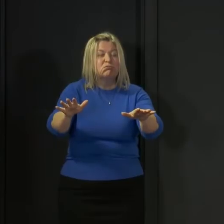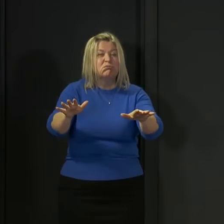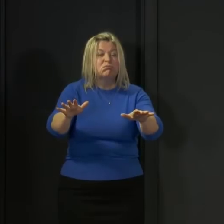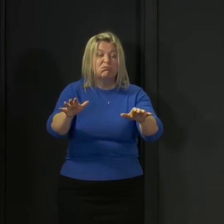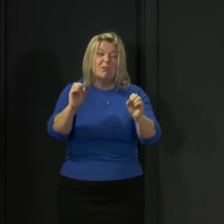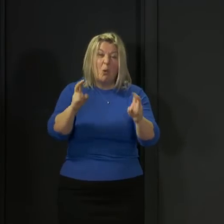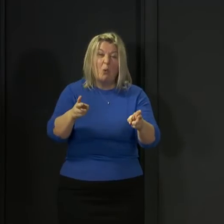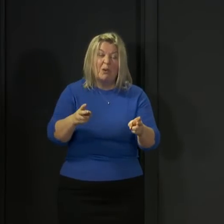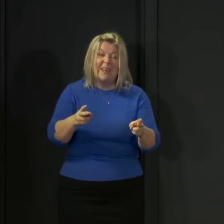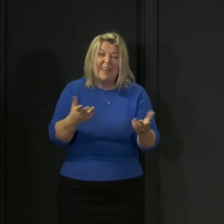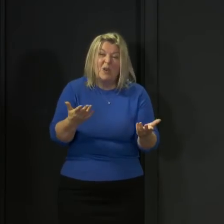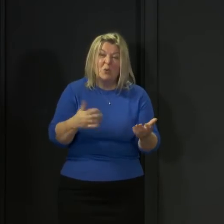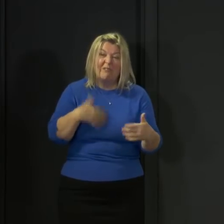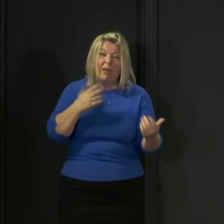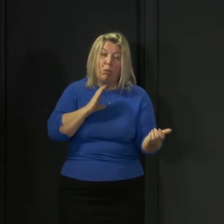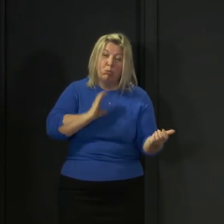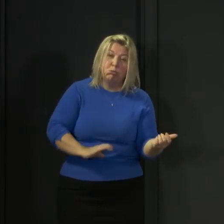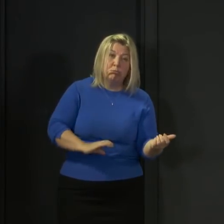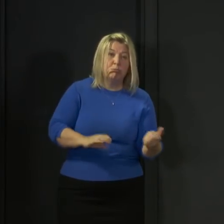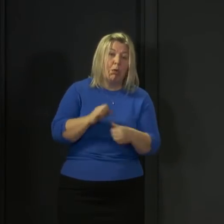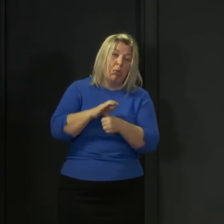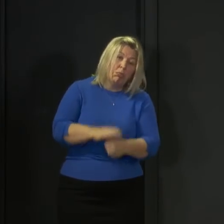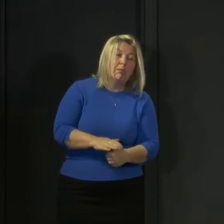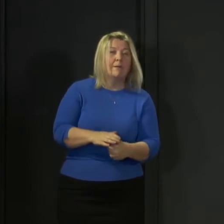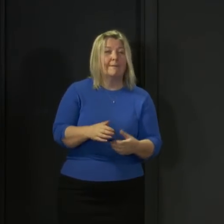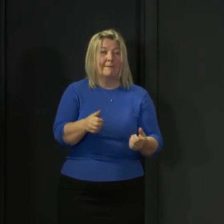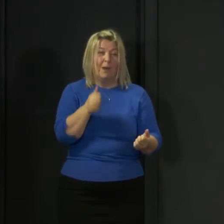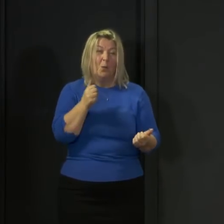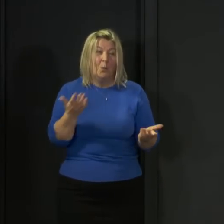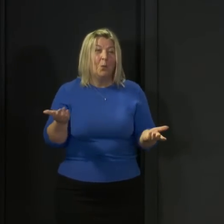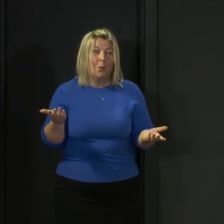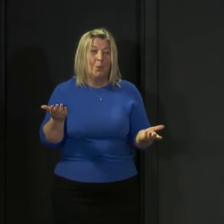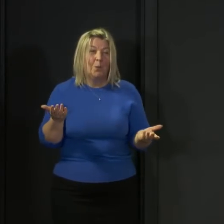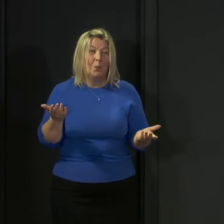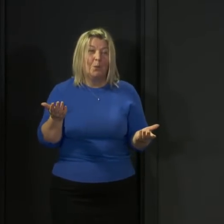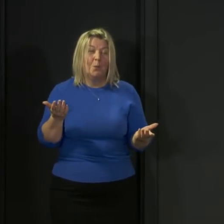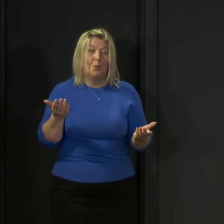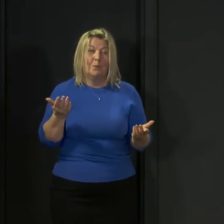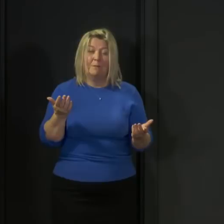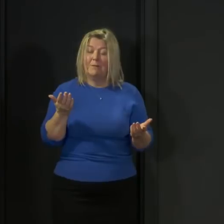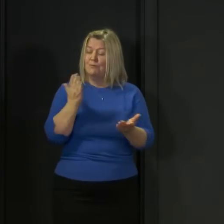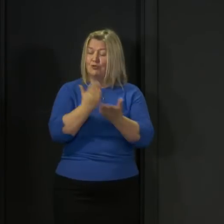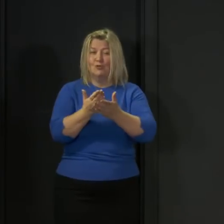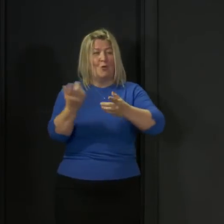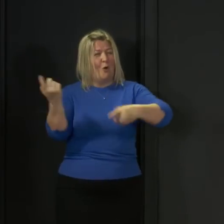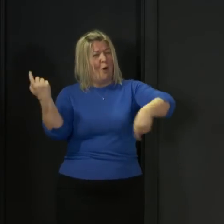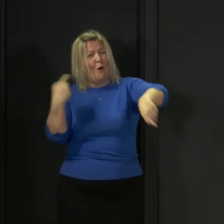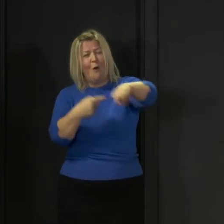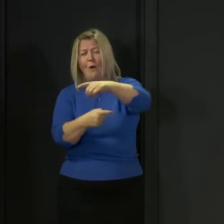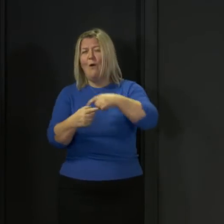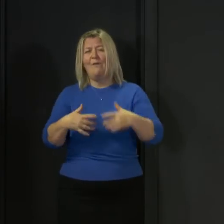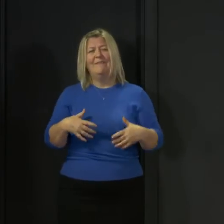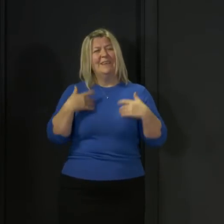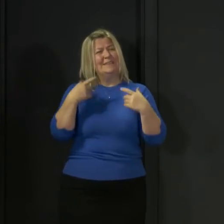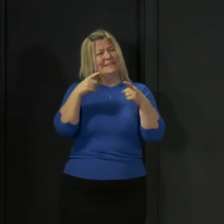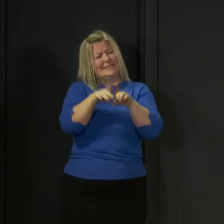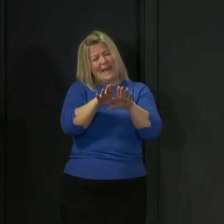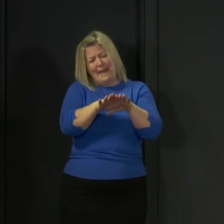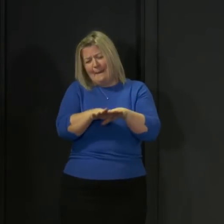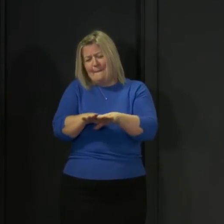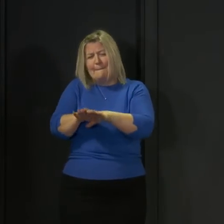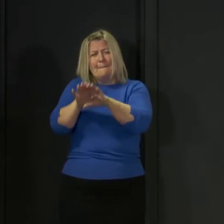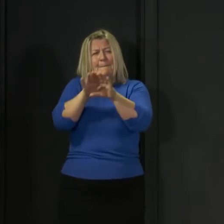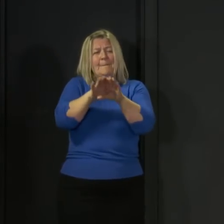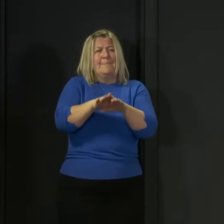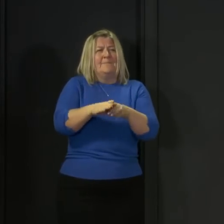okay right now. I don't imagine there will be many of us, if any of us, who've not had periods of feeling the pressure of